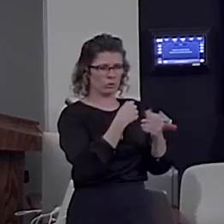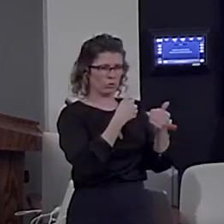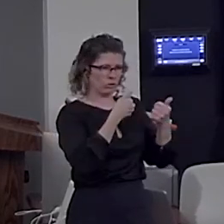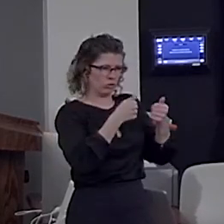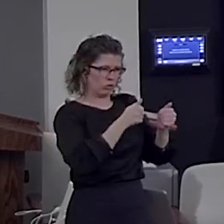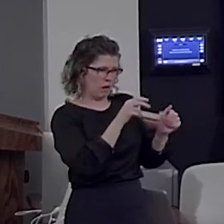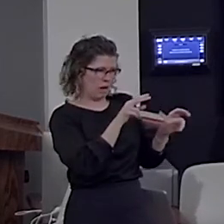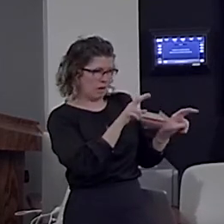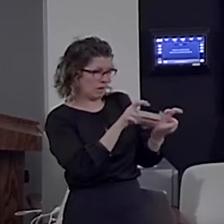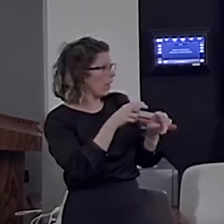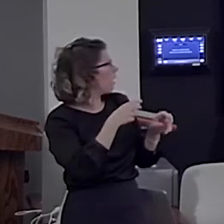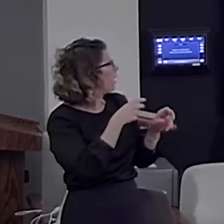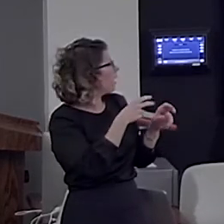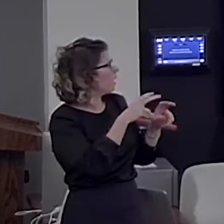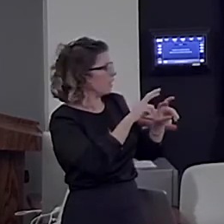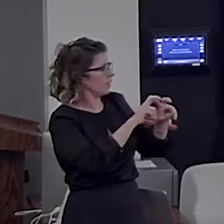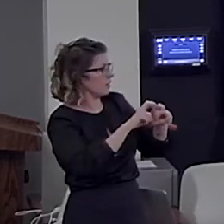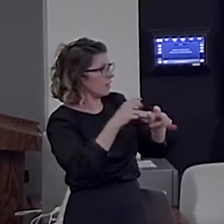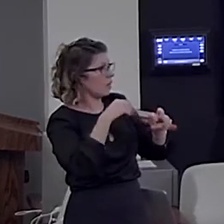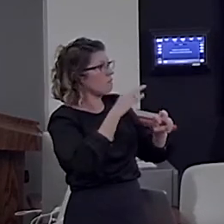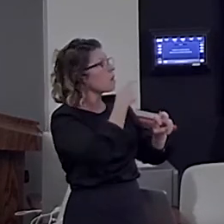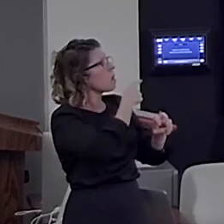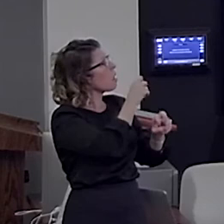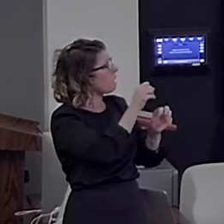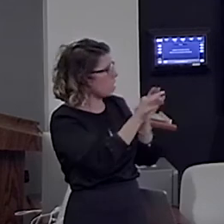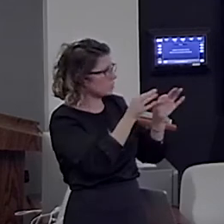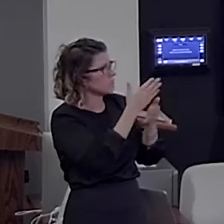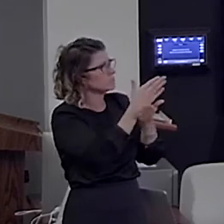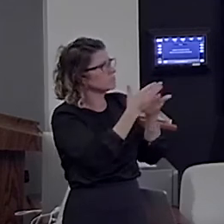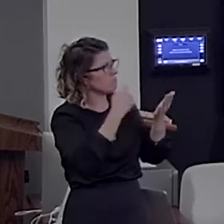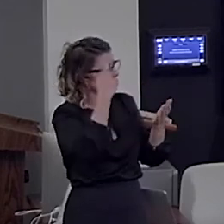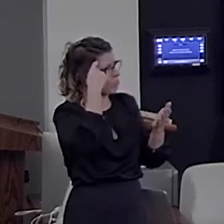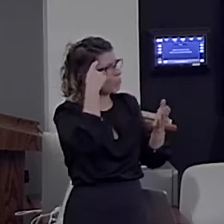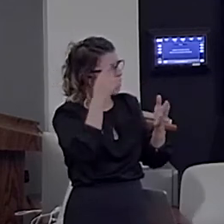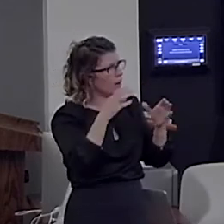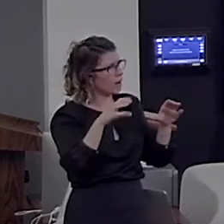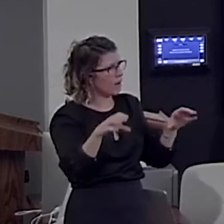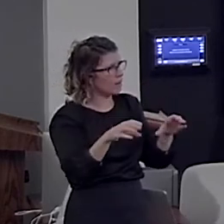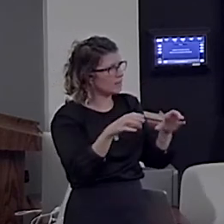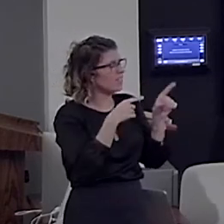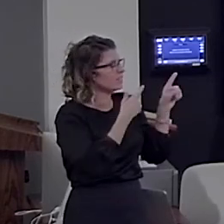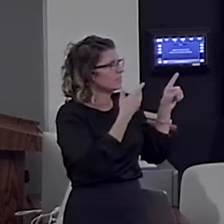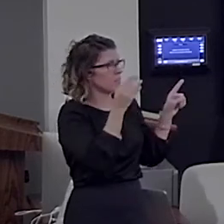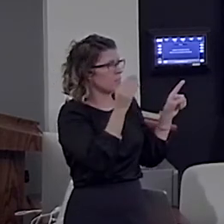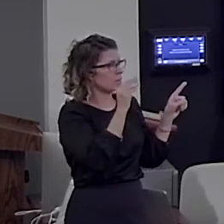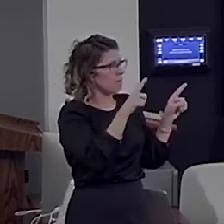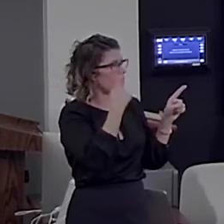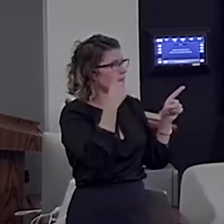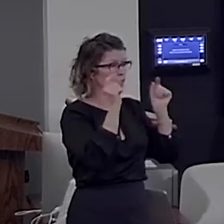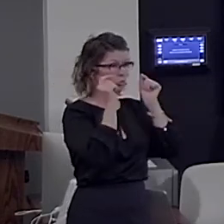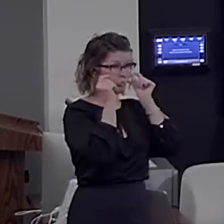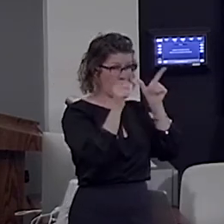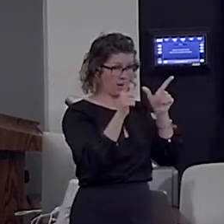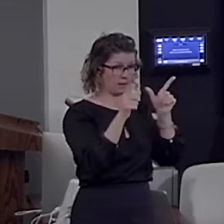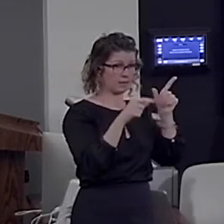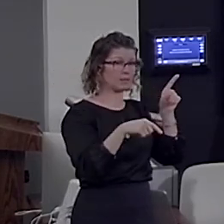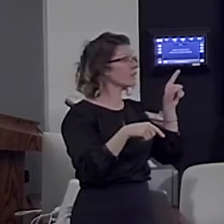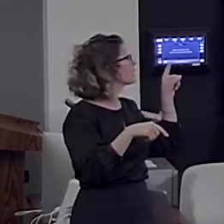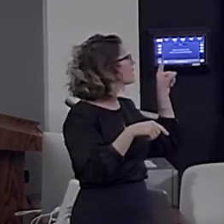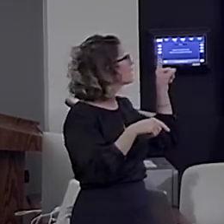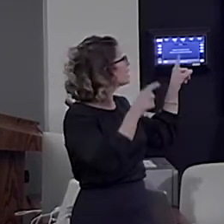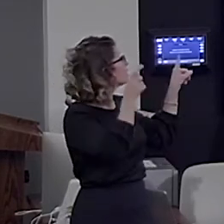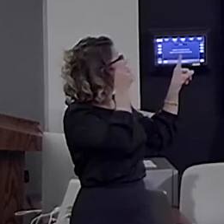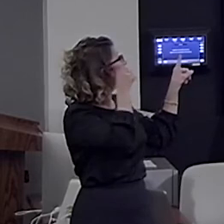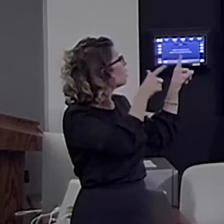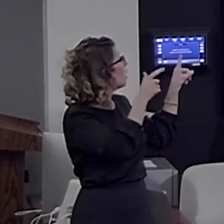we found that they can account for some brain activity. So, this is our best model for surprisal. This is the surprise induced by a